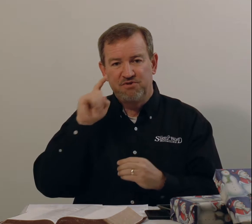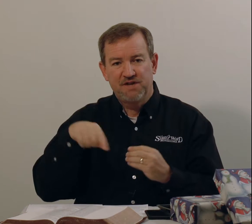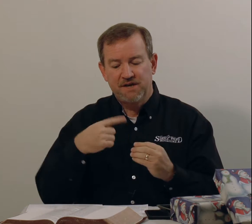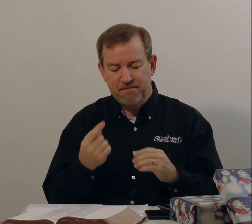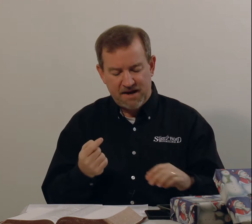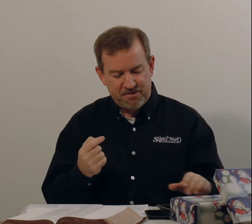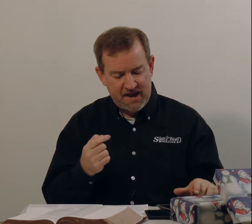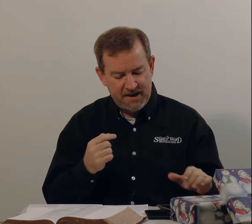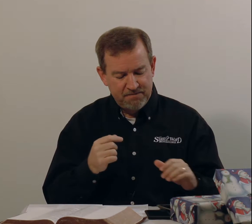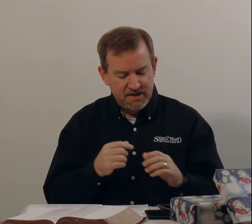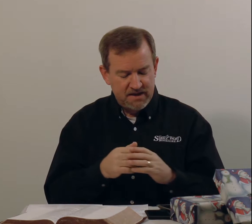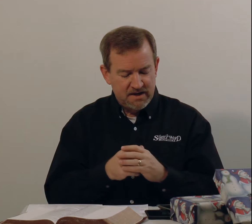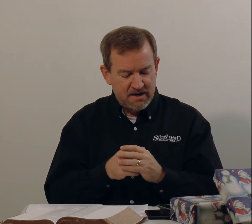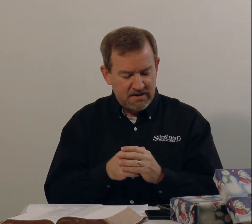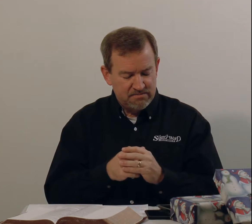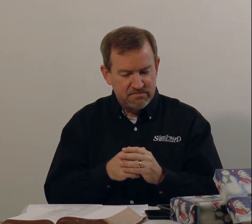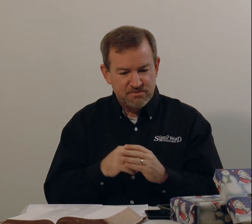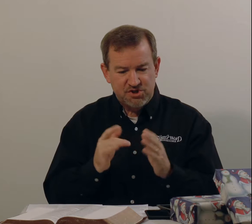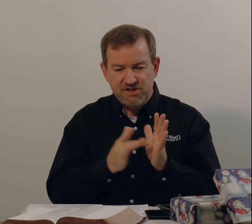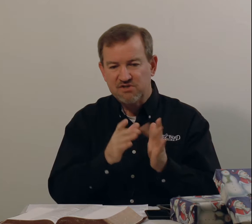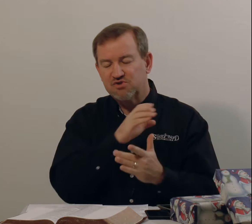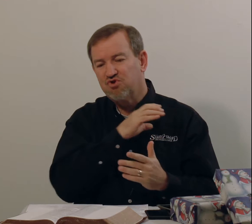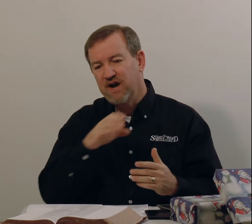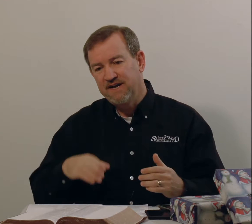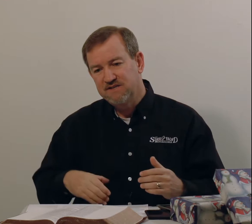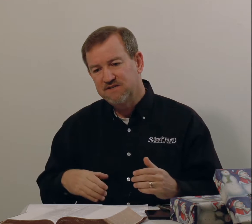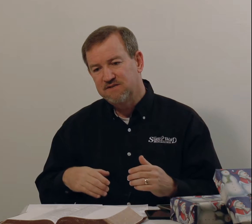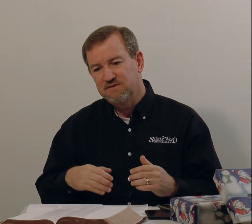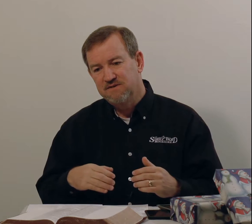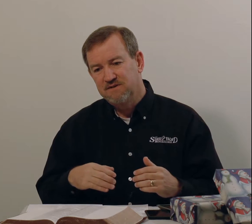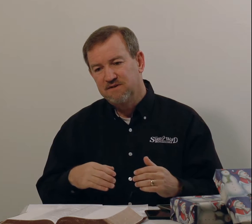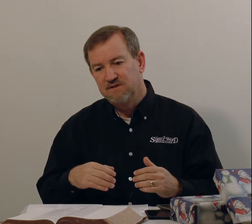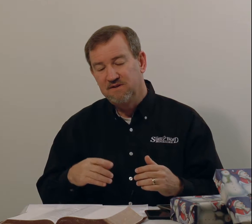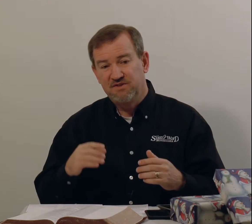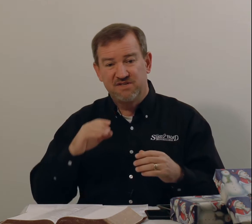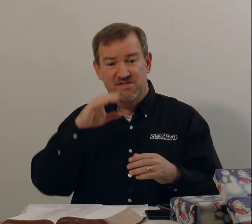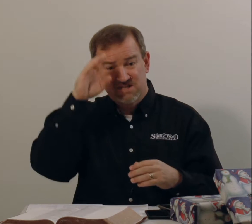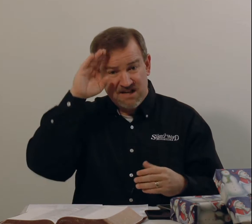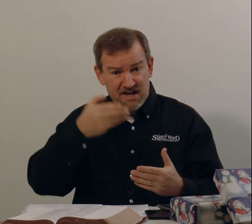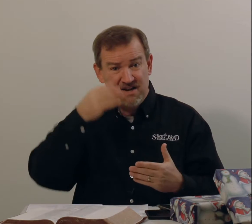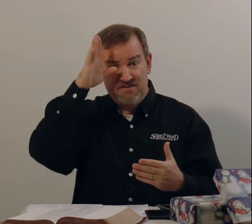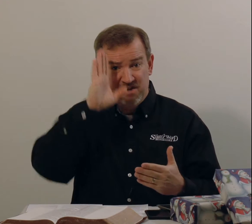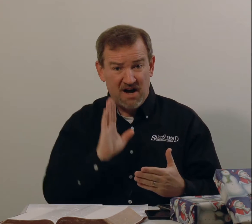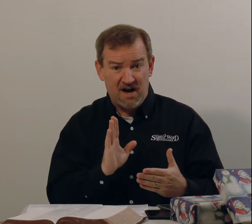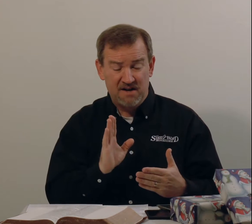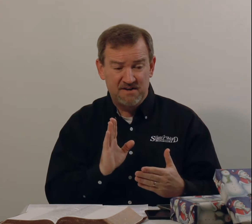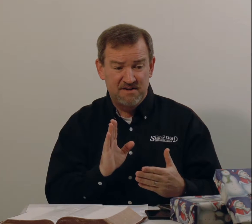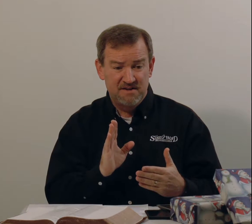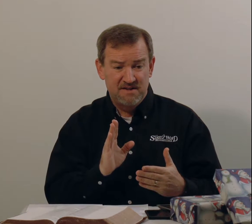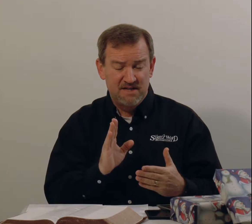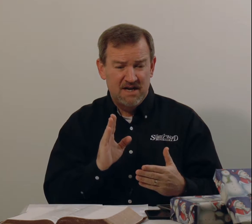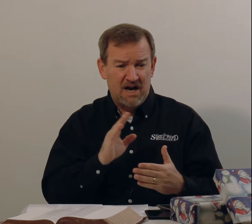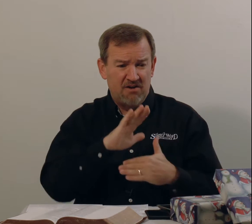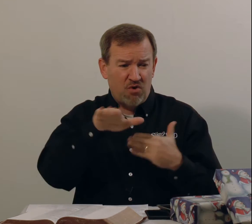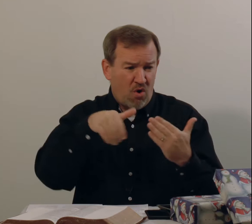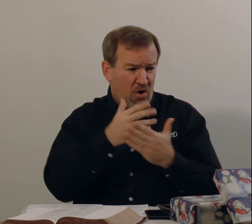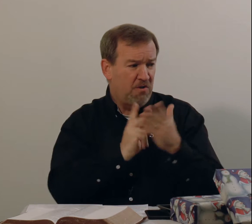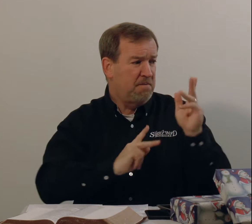you think about that, Jesus Christ, the son of God, of all the